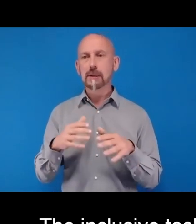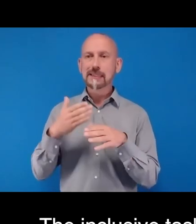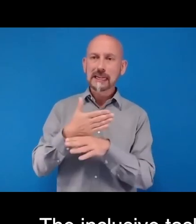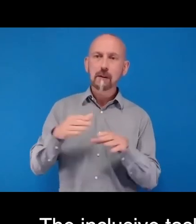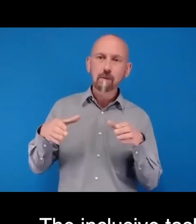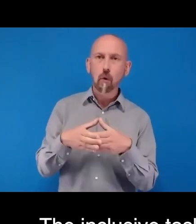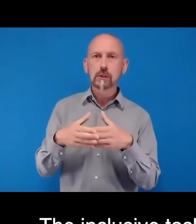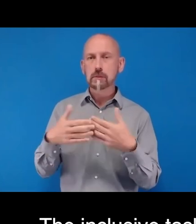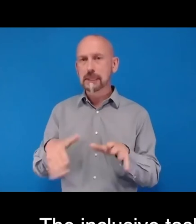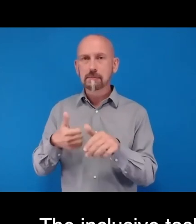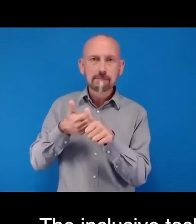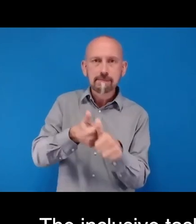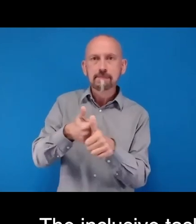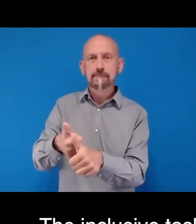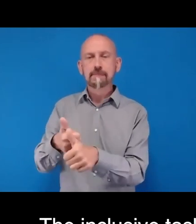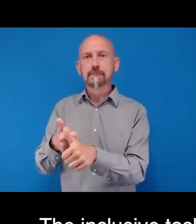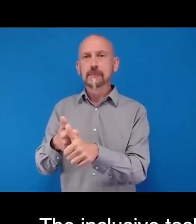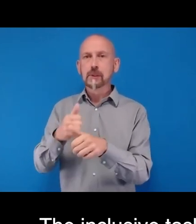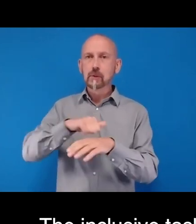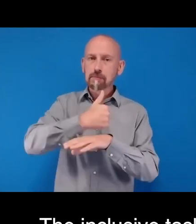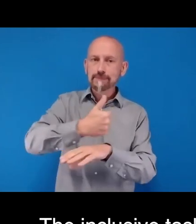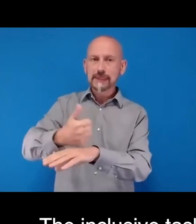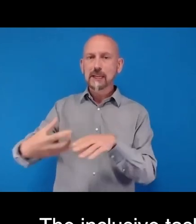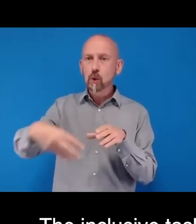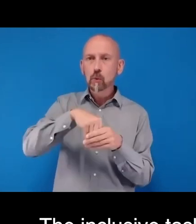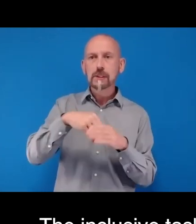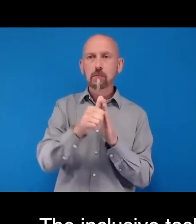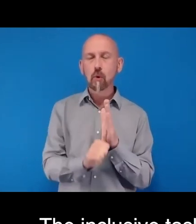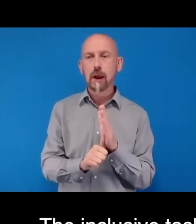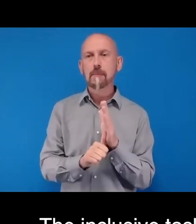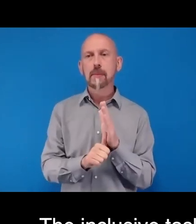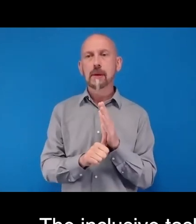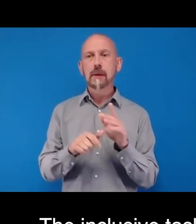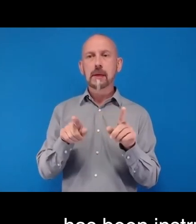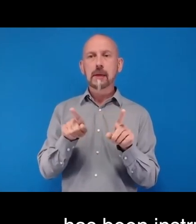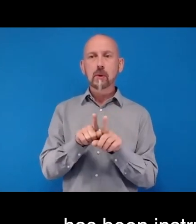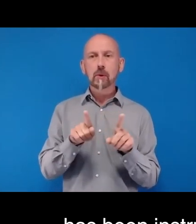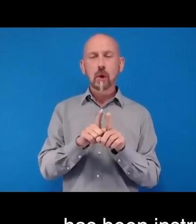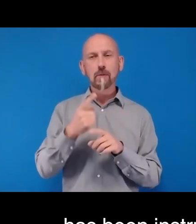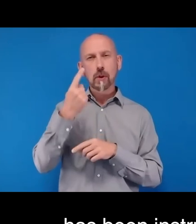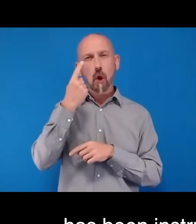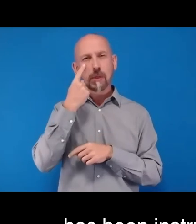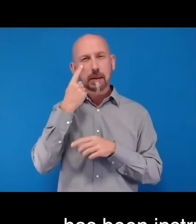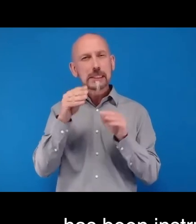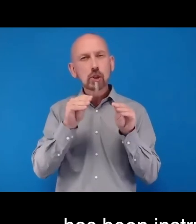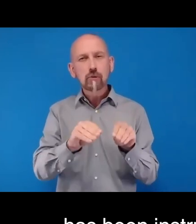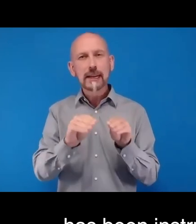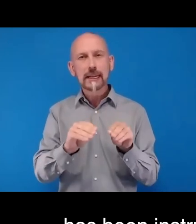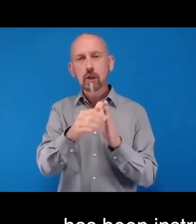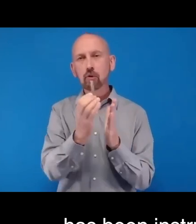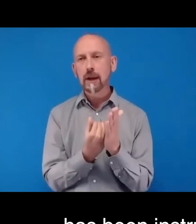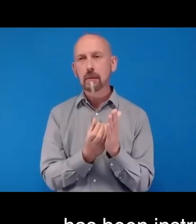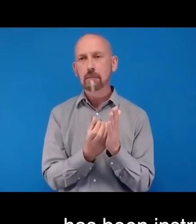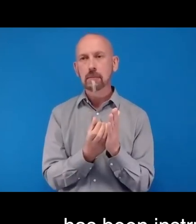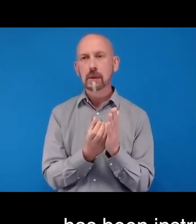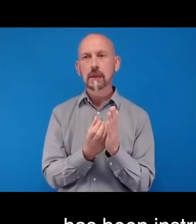promoting the inclusive programming and integration within the optometry training curriculum, which has the capacity to